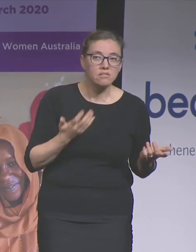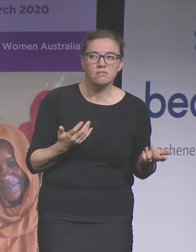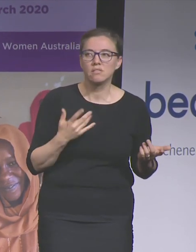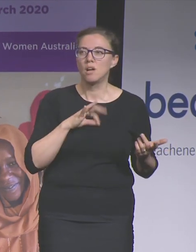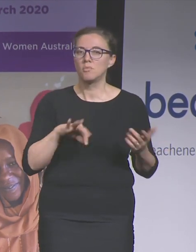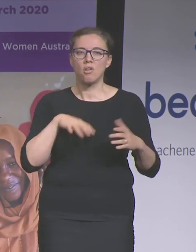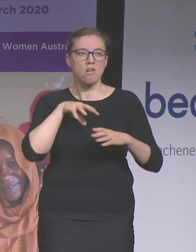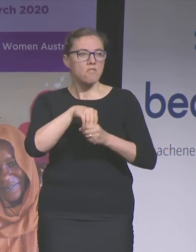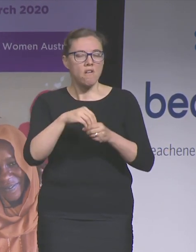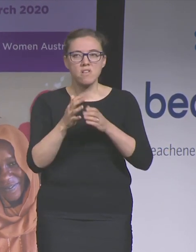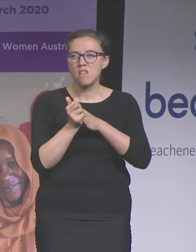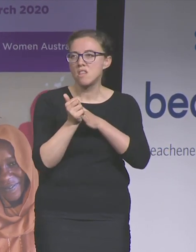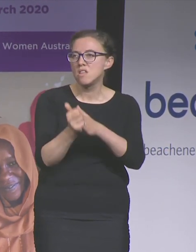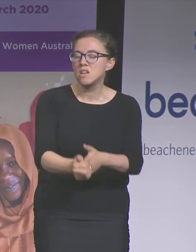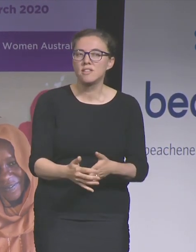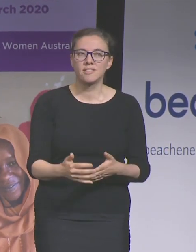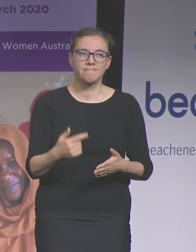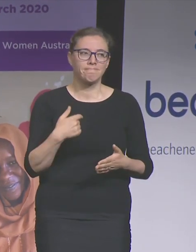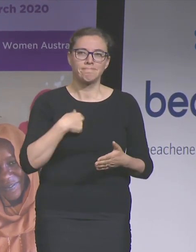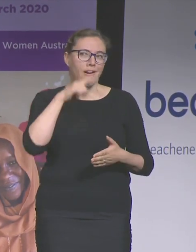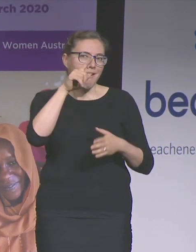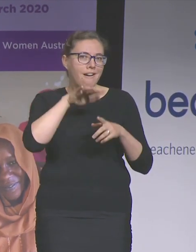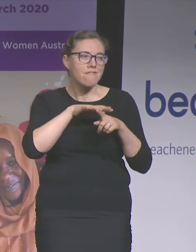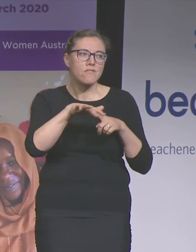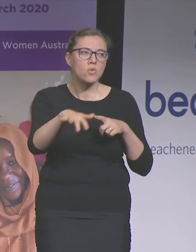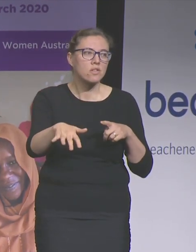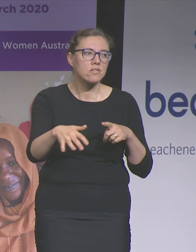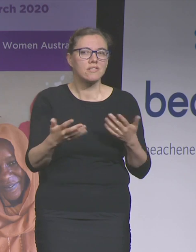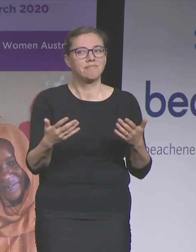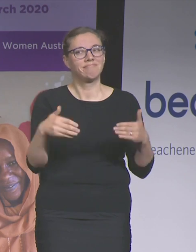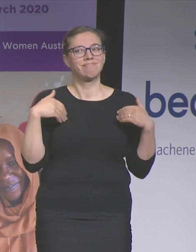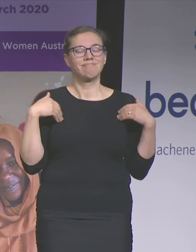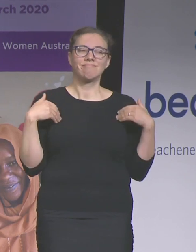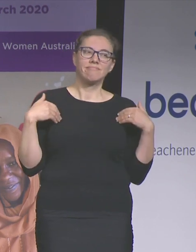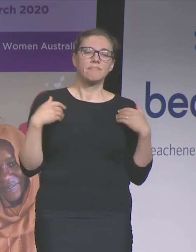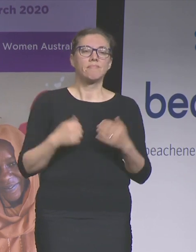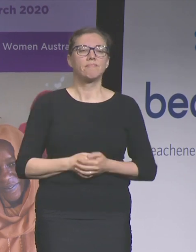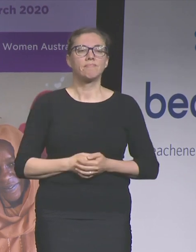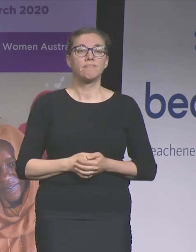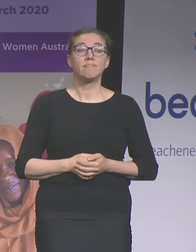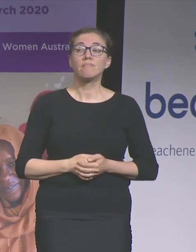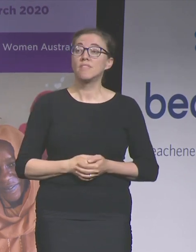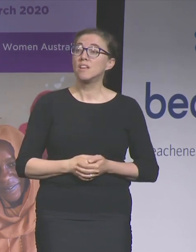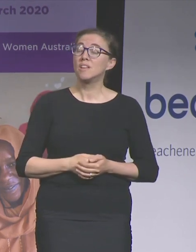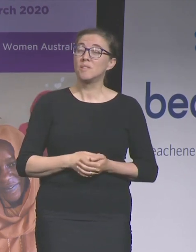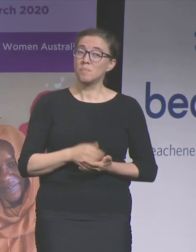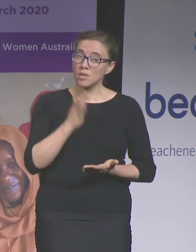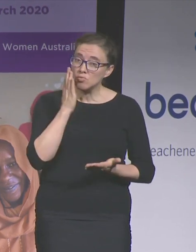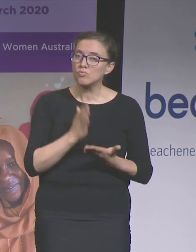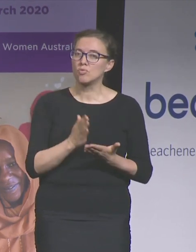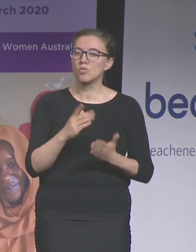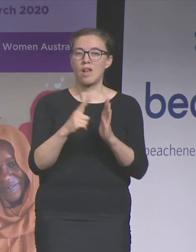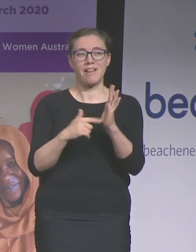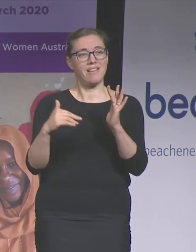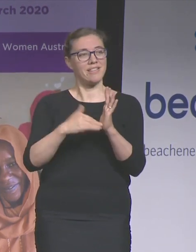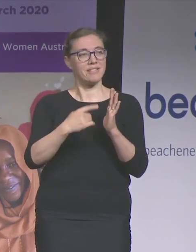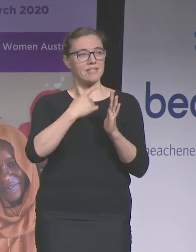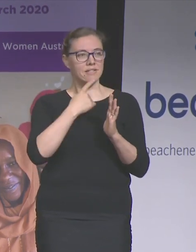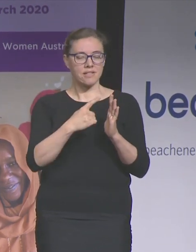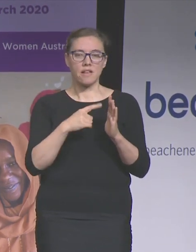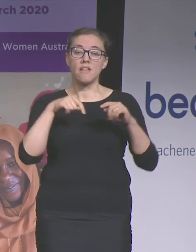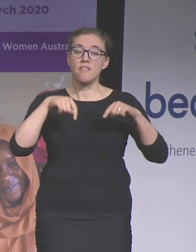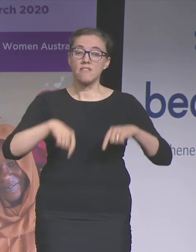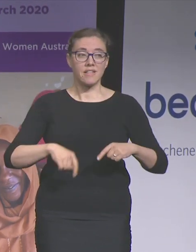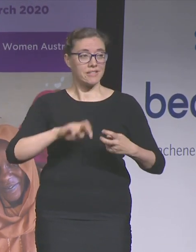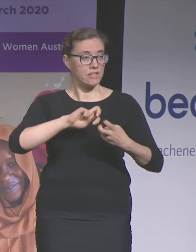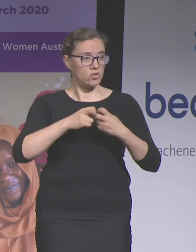and I have no influence and I can't make a difference. I The fact is, as Liz mentioned, this is about cultural change